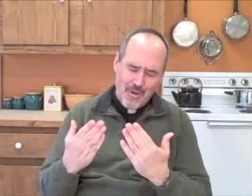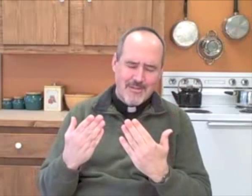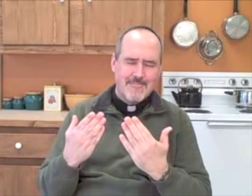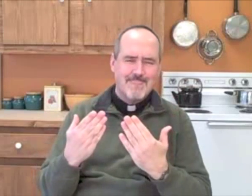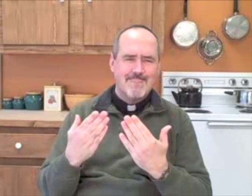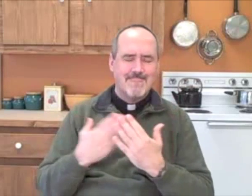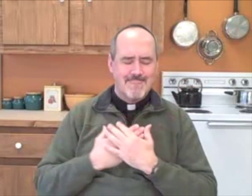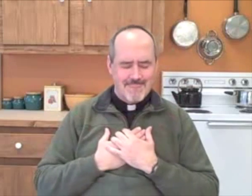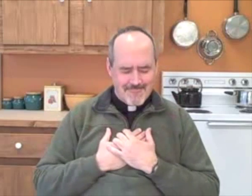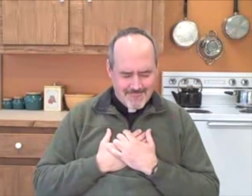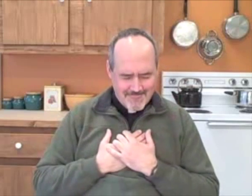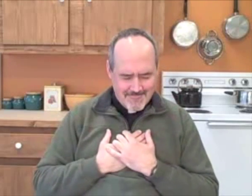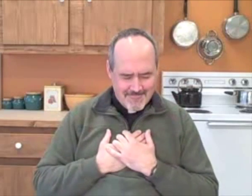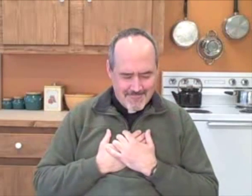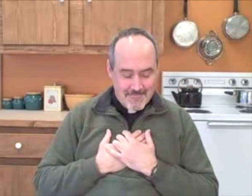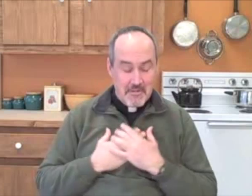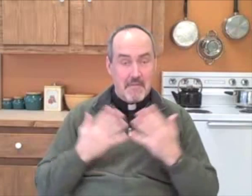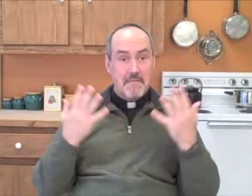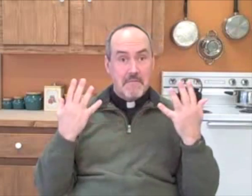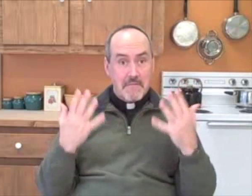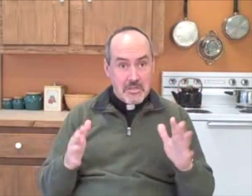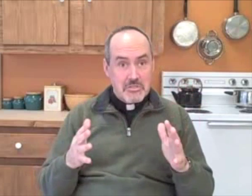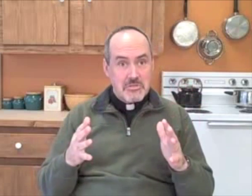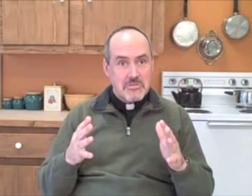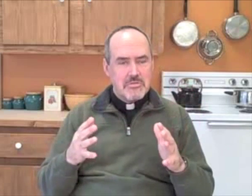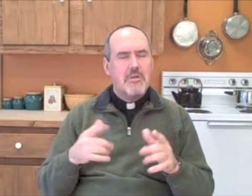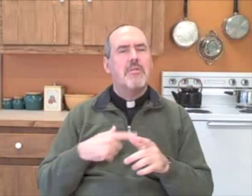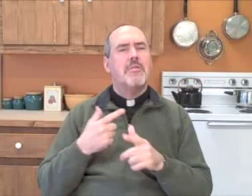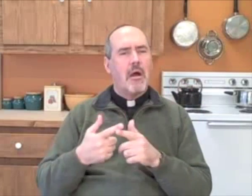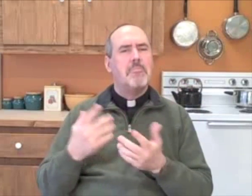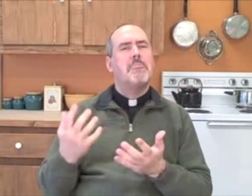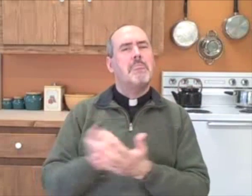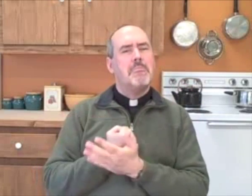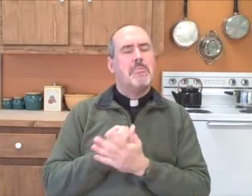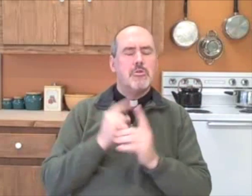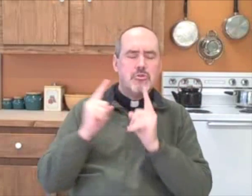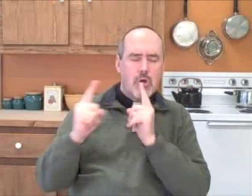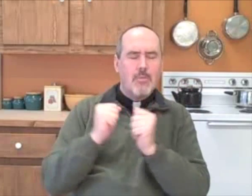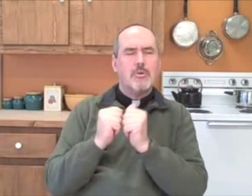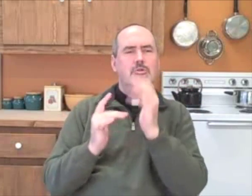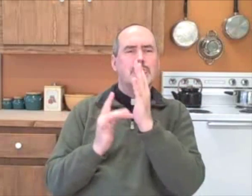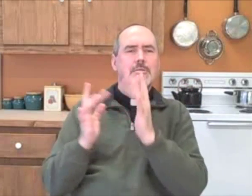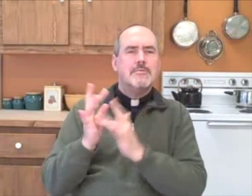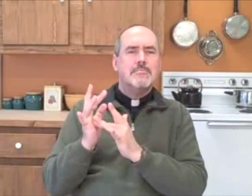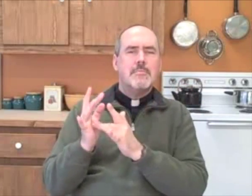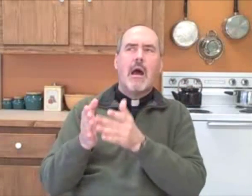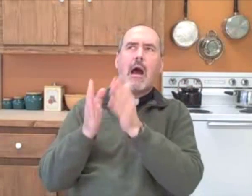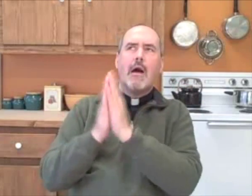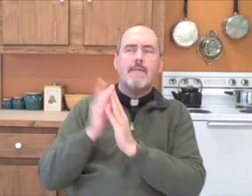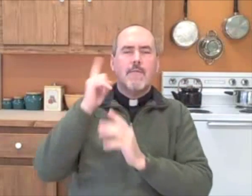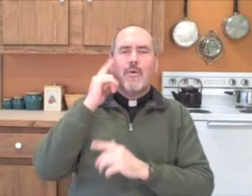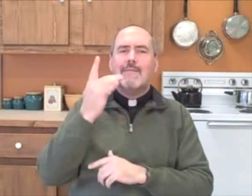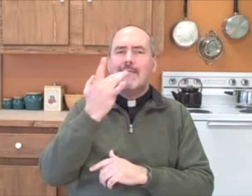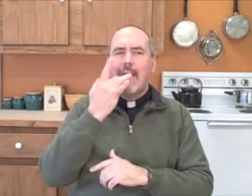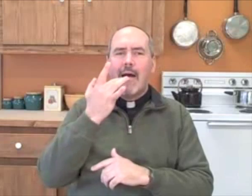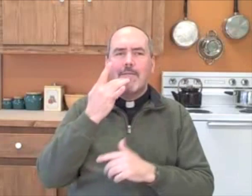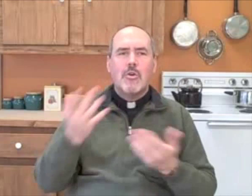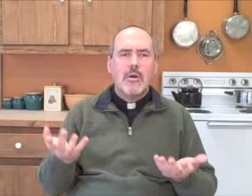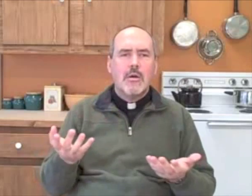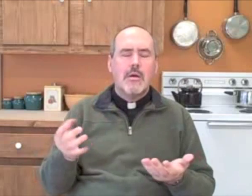After that, we need to take the opportunity to talk to Jesus and ask him for help with things in our life. Ask him to please